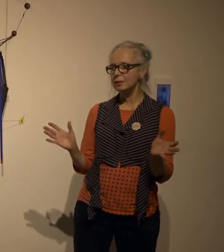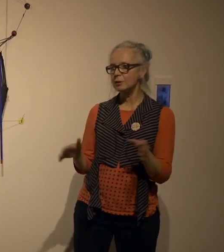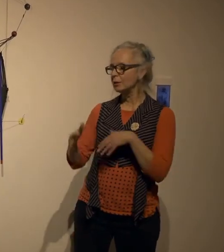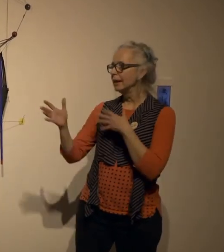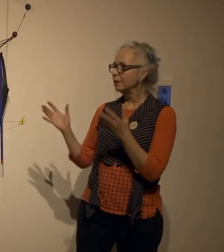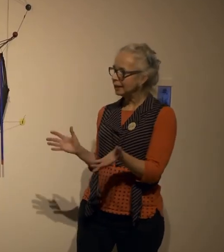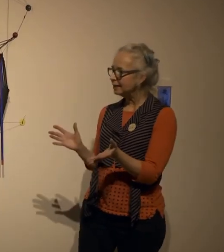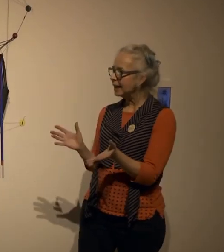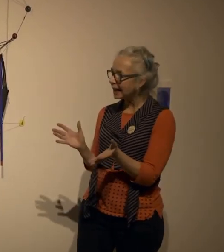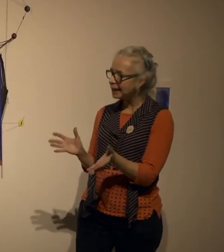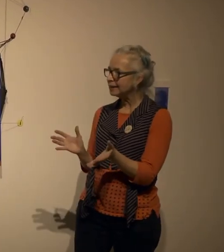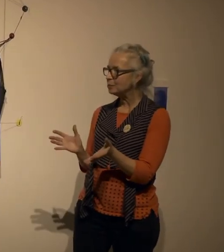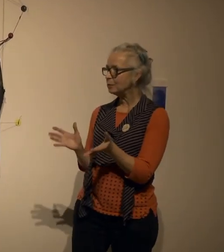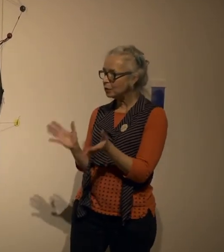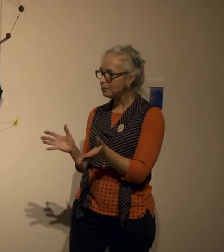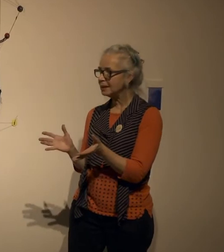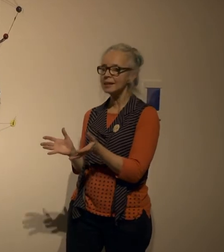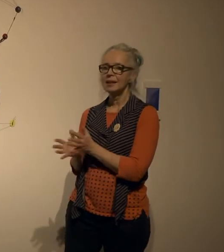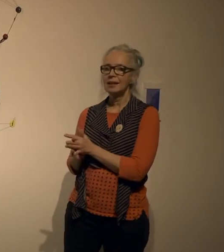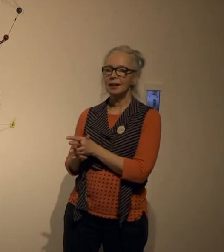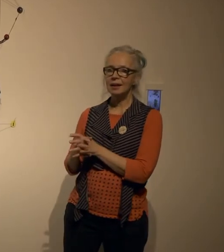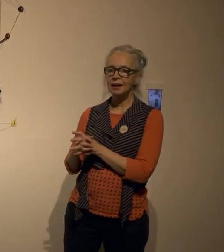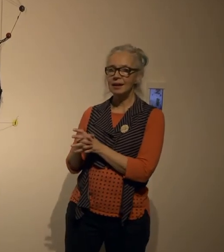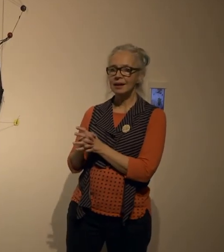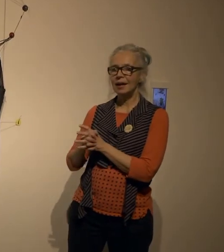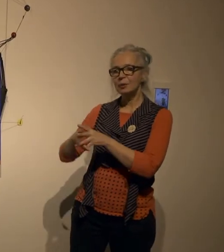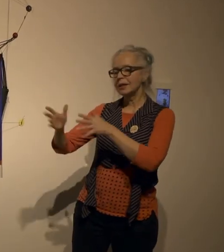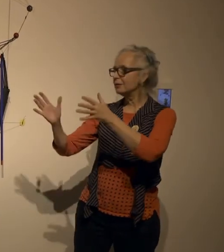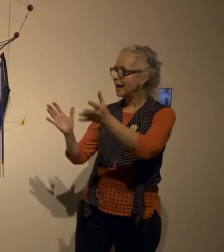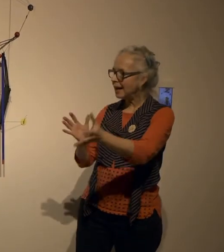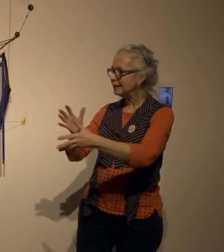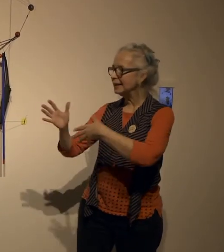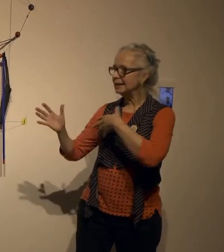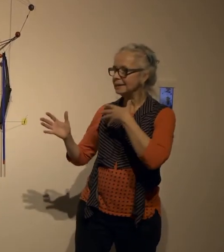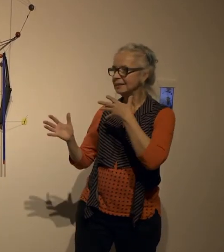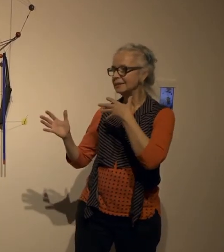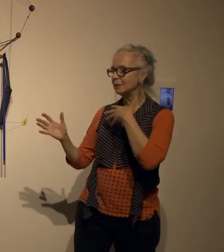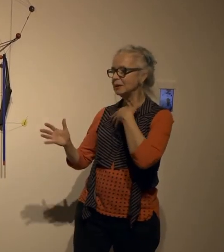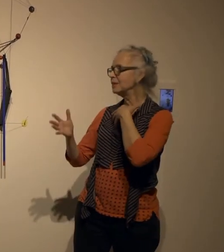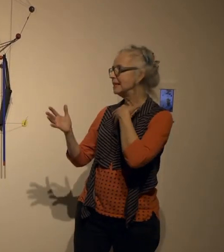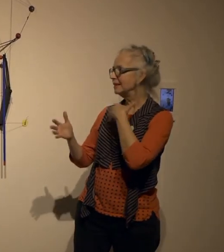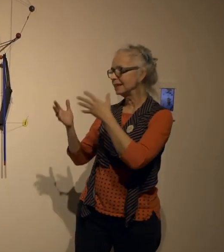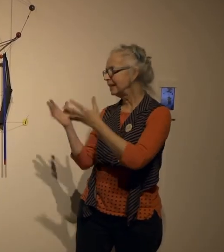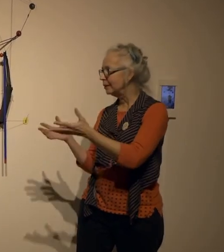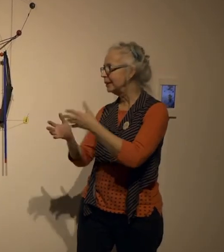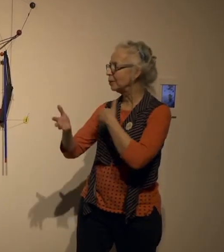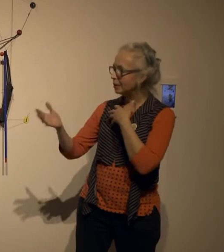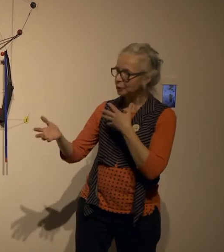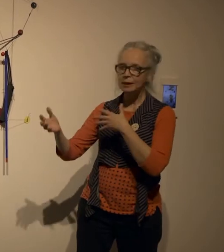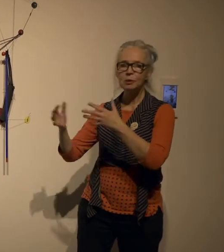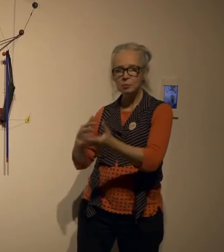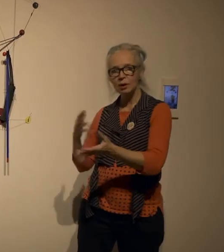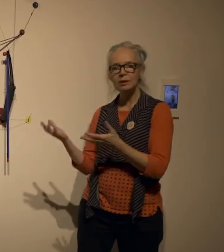access to so if I hadn't had this performance I wouldn't have had the I wouldn't have seen like Gary